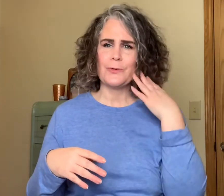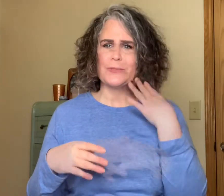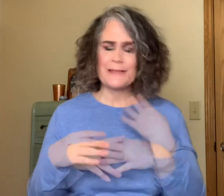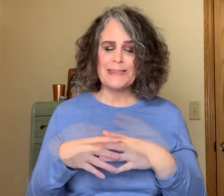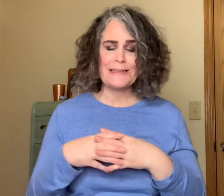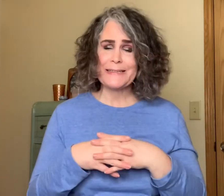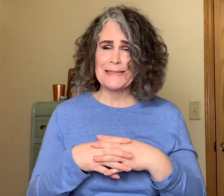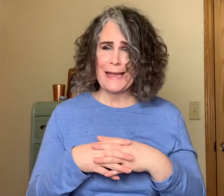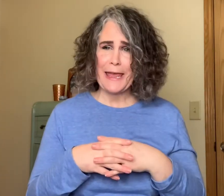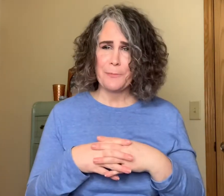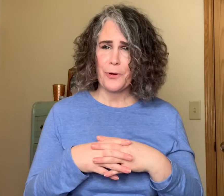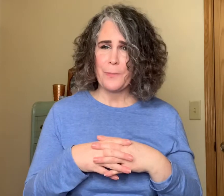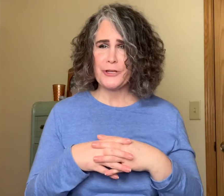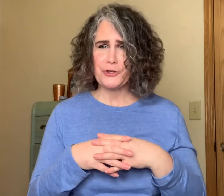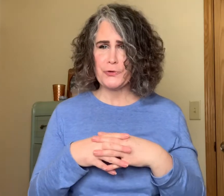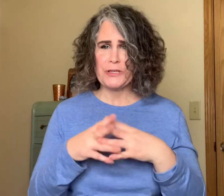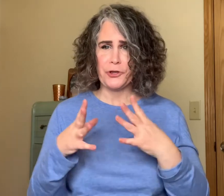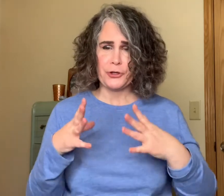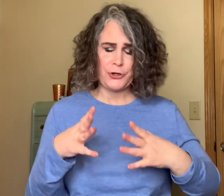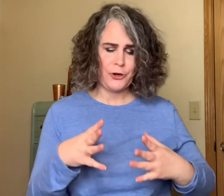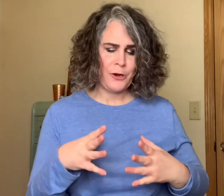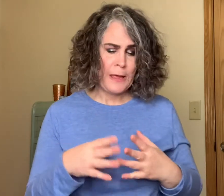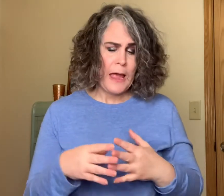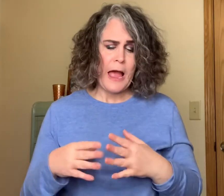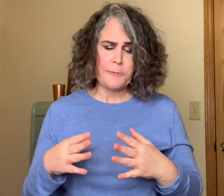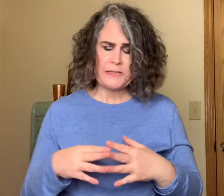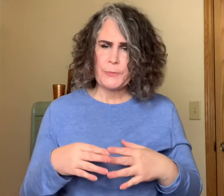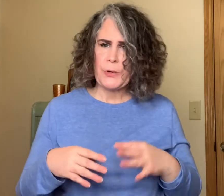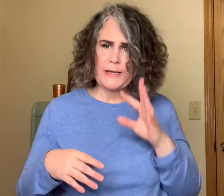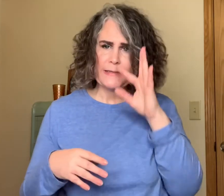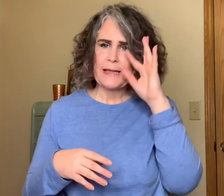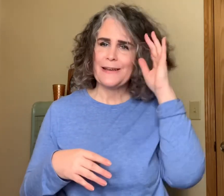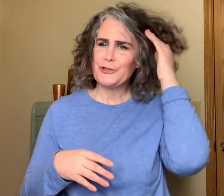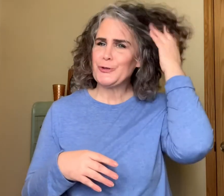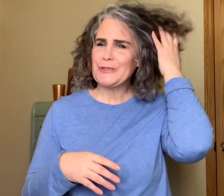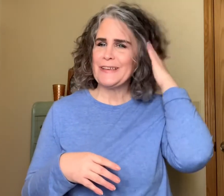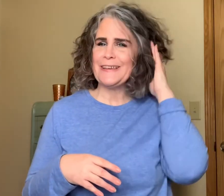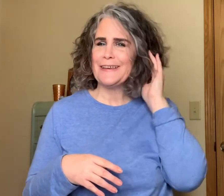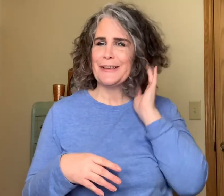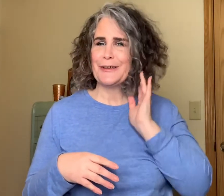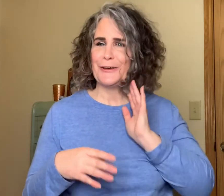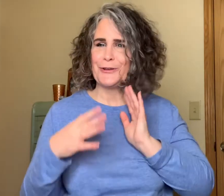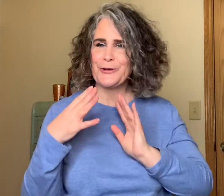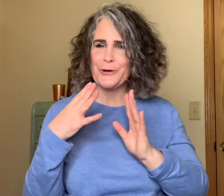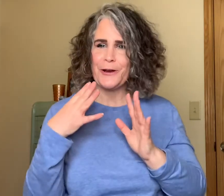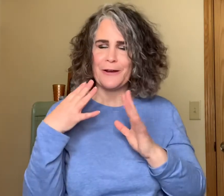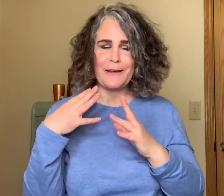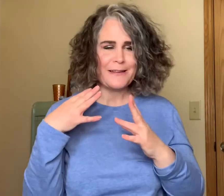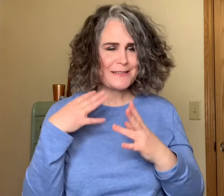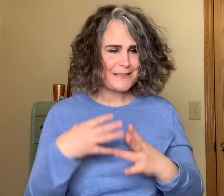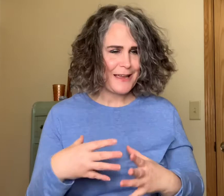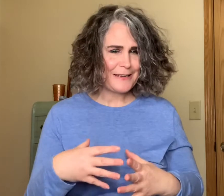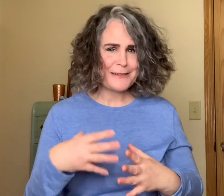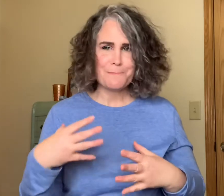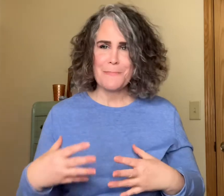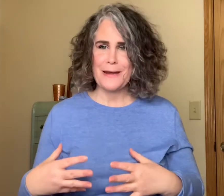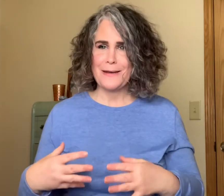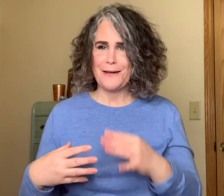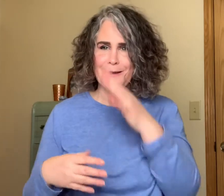it's glistening amber by juicy couture I was surprised that a juicy couture scent made it onto